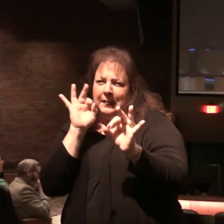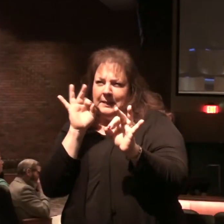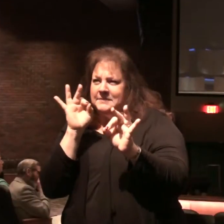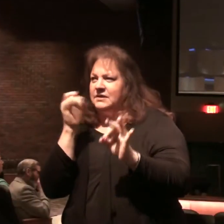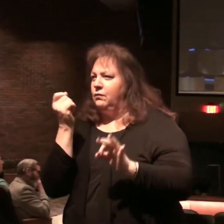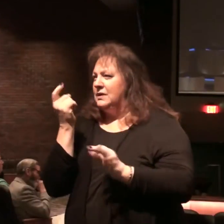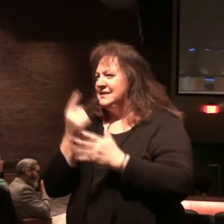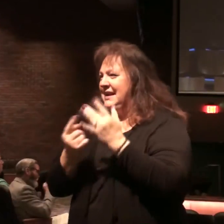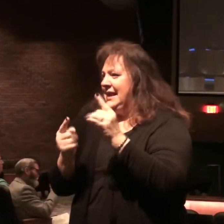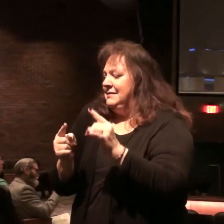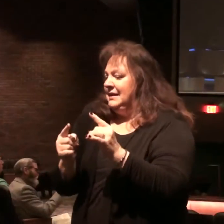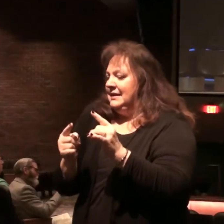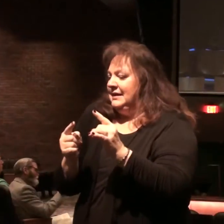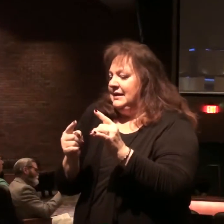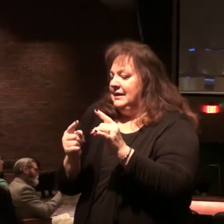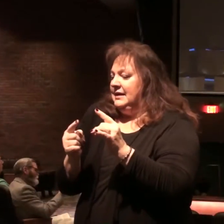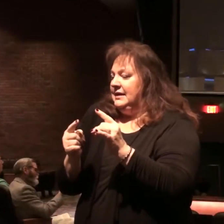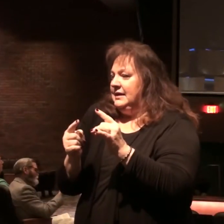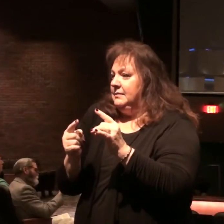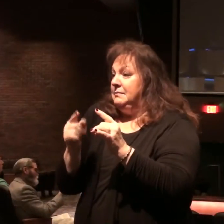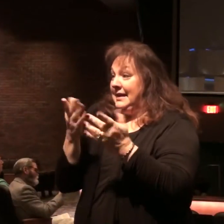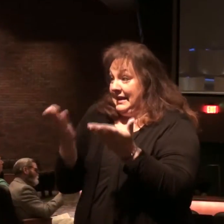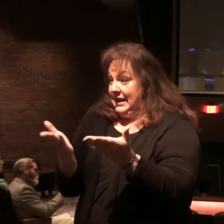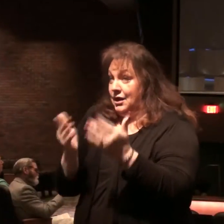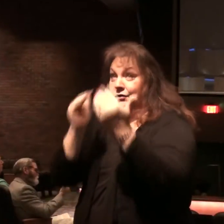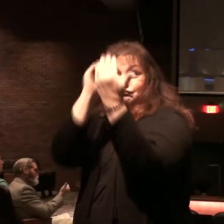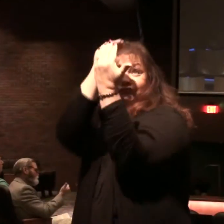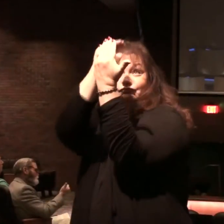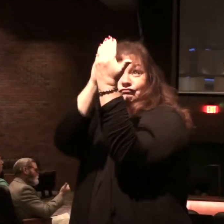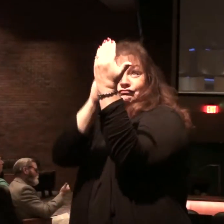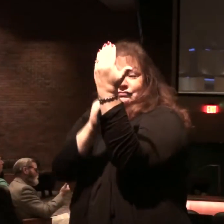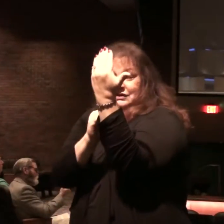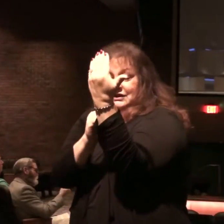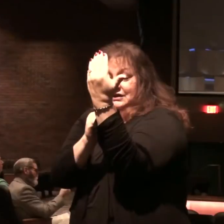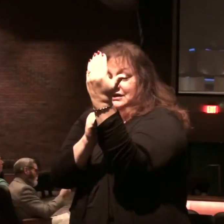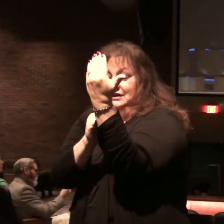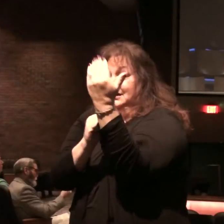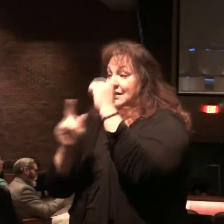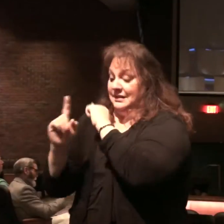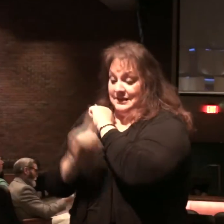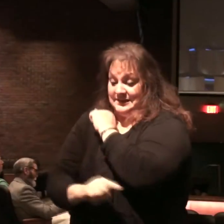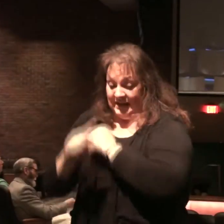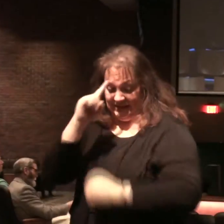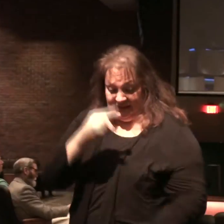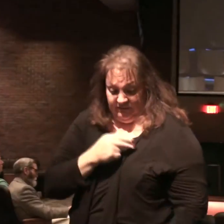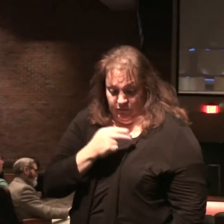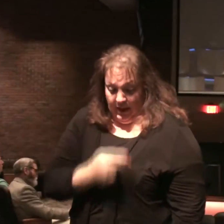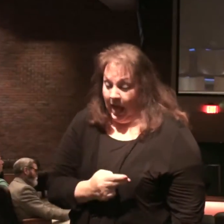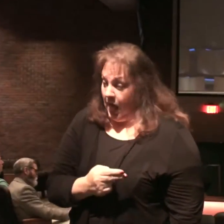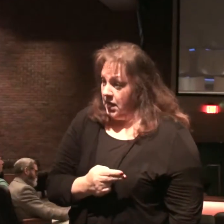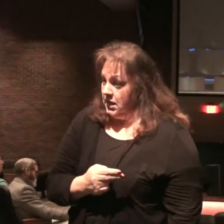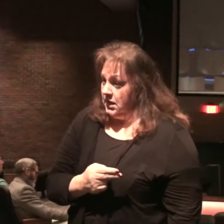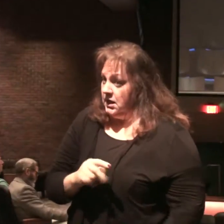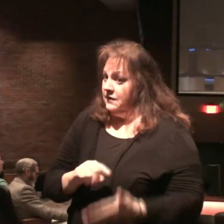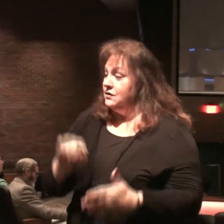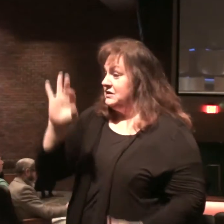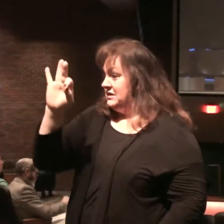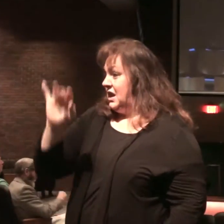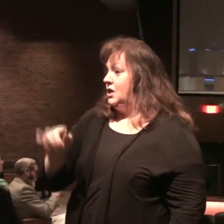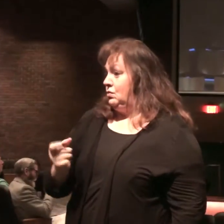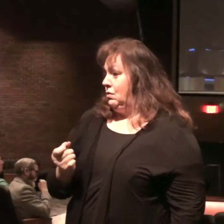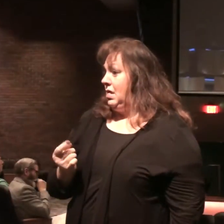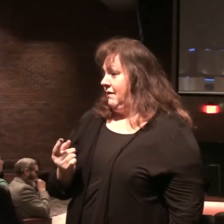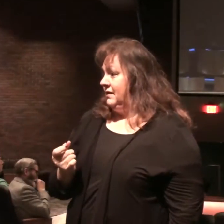events, but they're not important in order here. Because the ultimate sentencing to hell that we talked about in verses 9 to 11